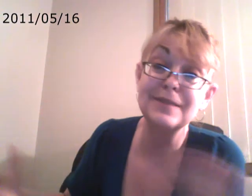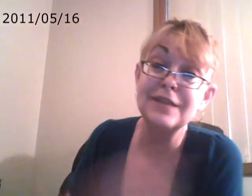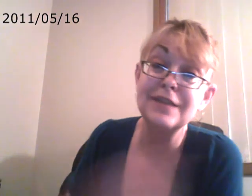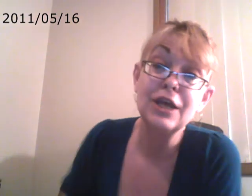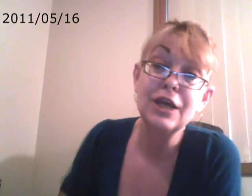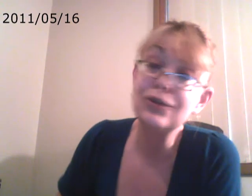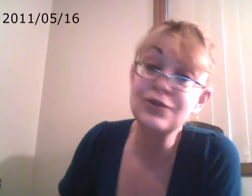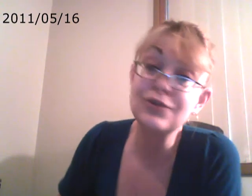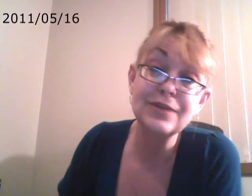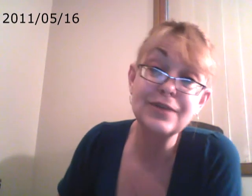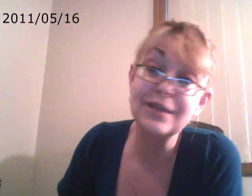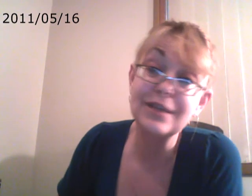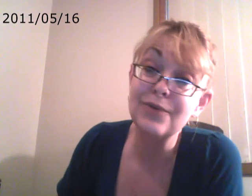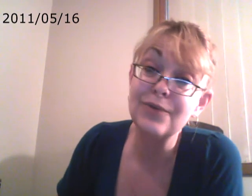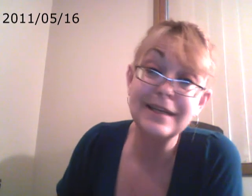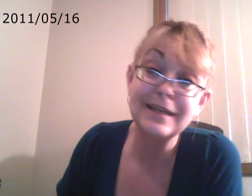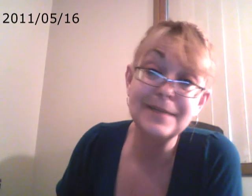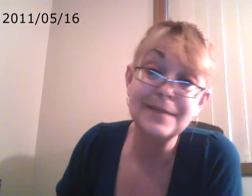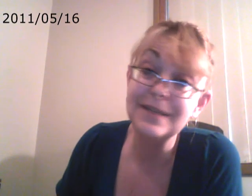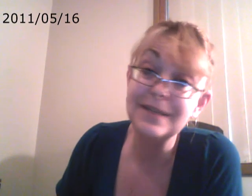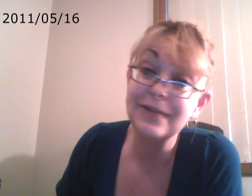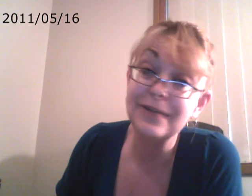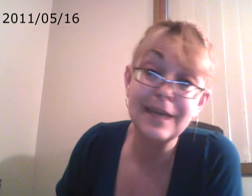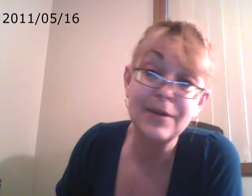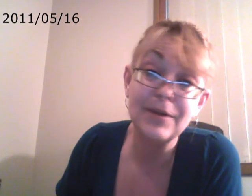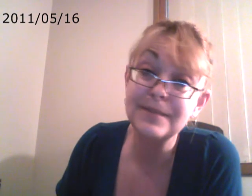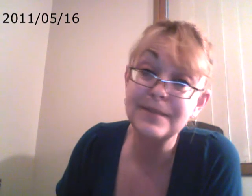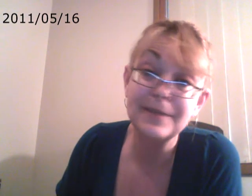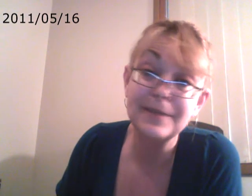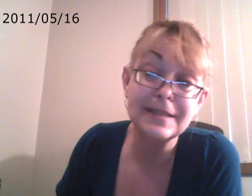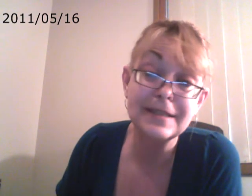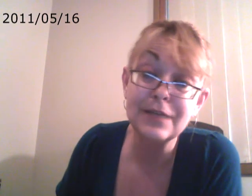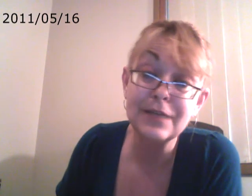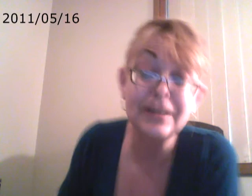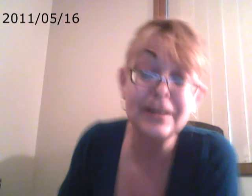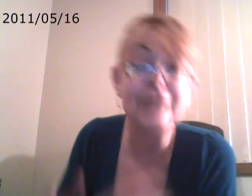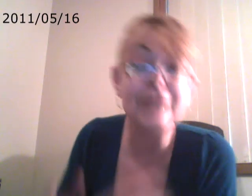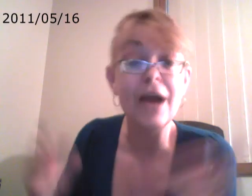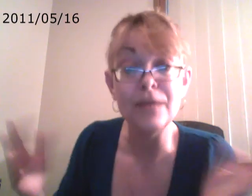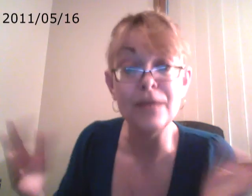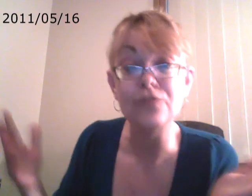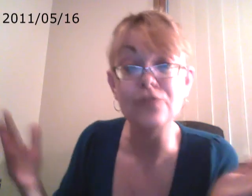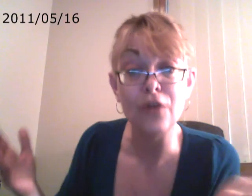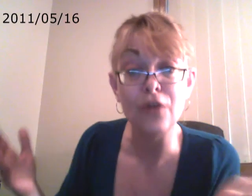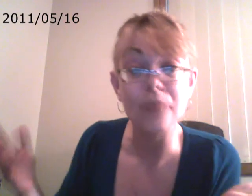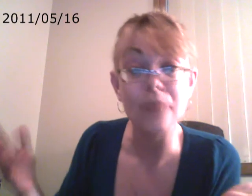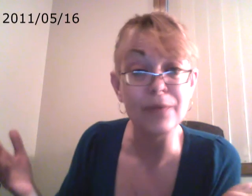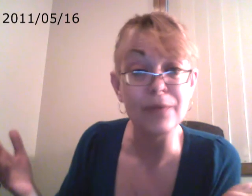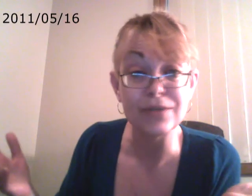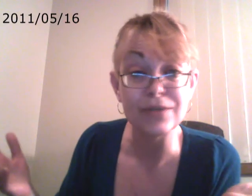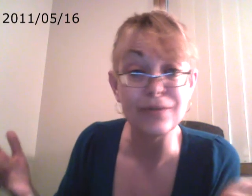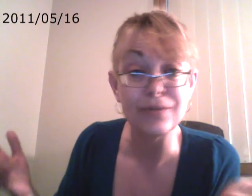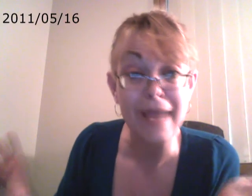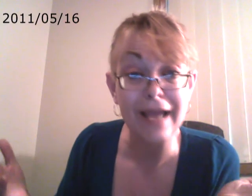your stories that you want to keep secret can't possibly be secret if I'm to follow my personal path.